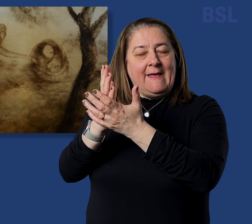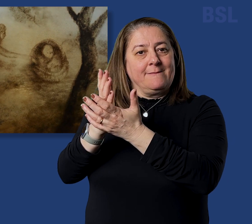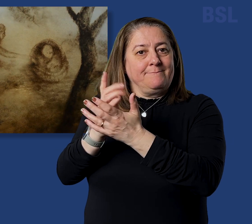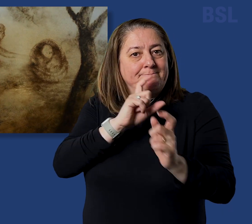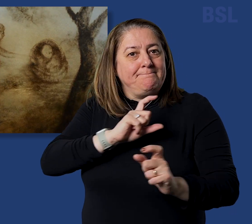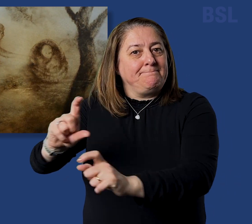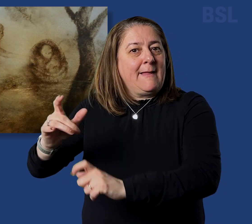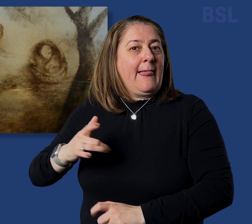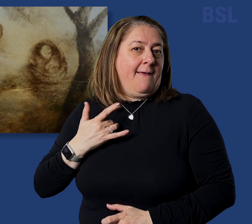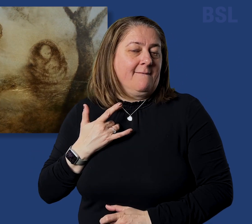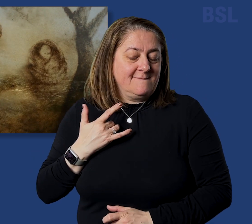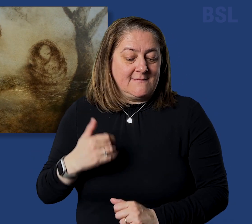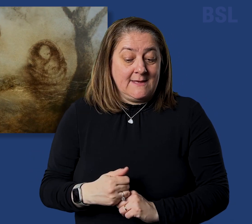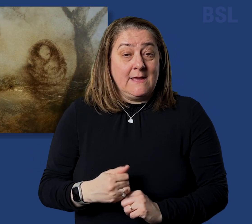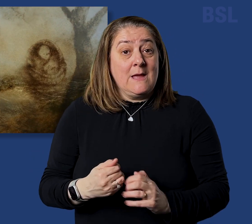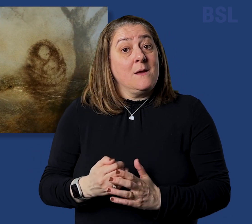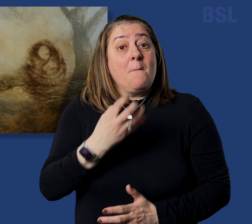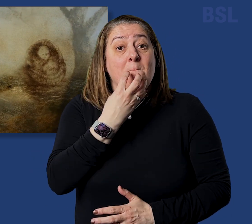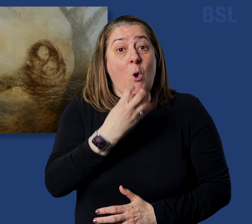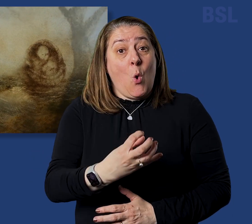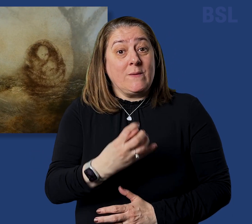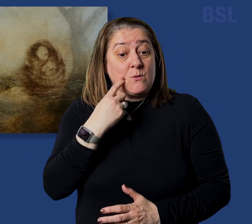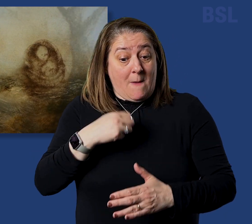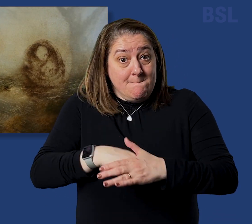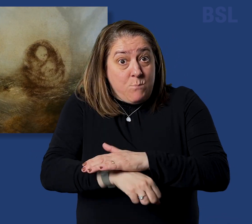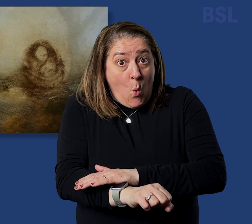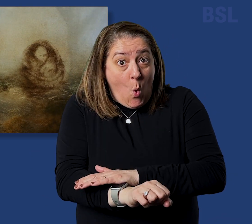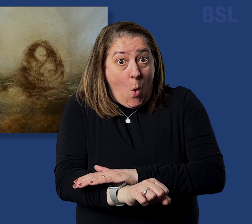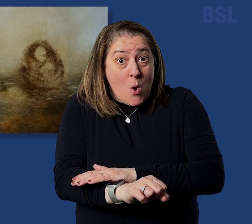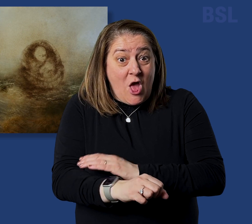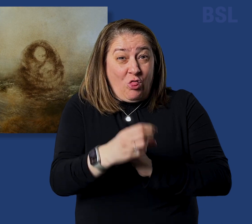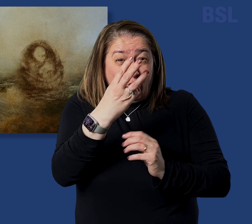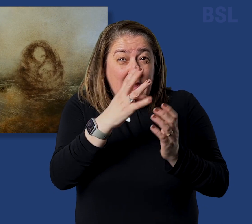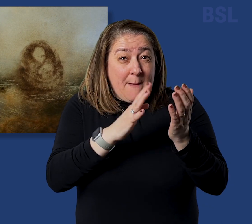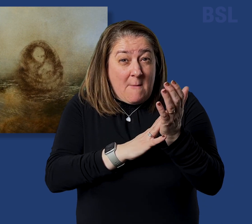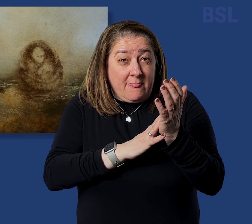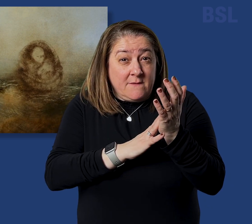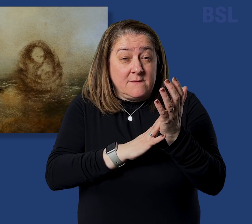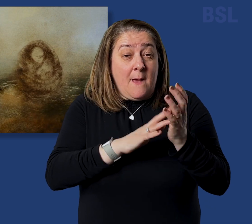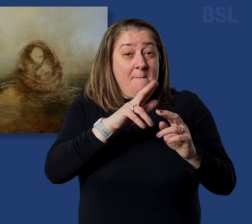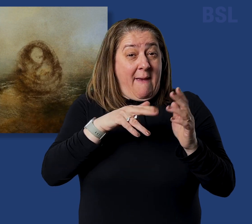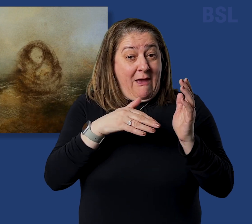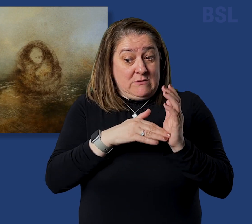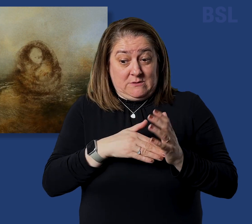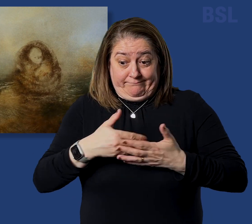By faith Moses, when he was born, was hid three months of his parents, because they saw he was a proper child,